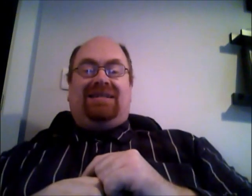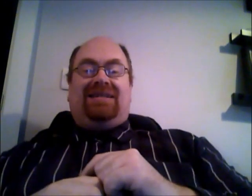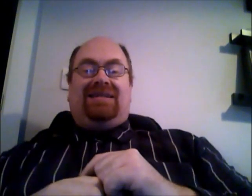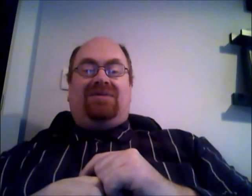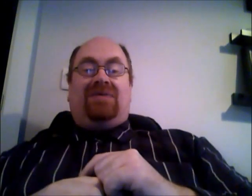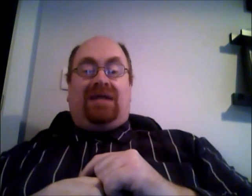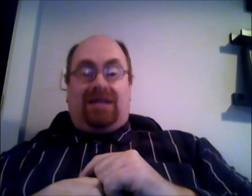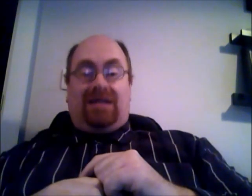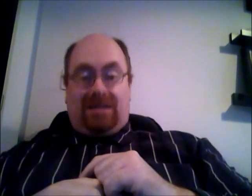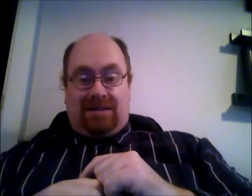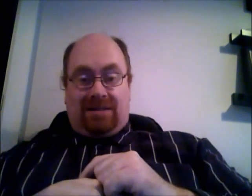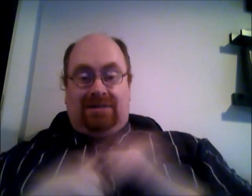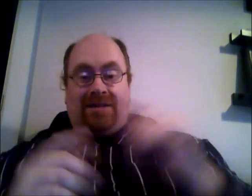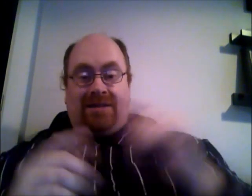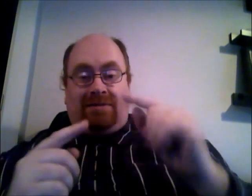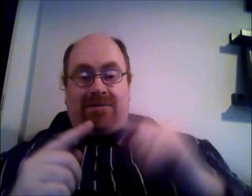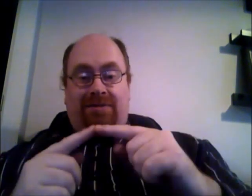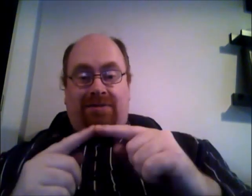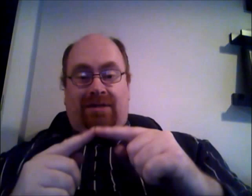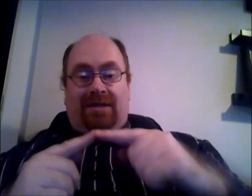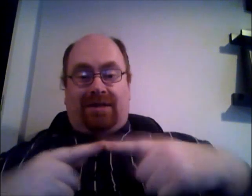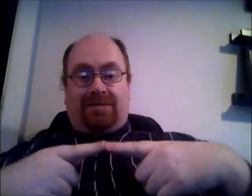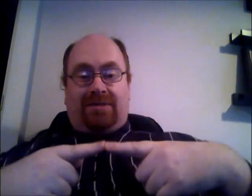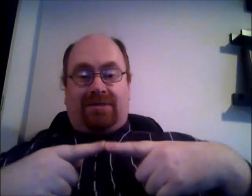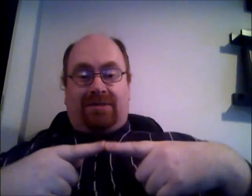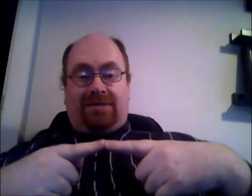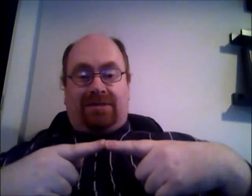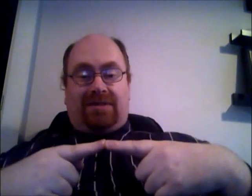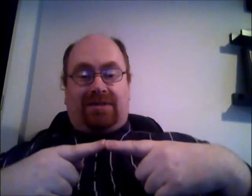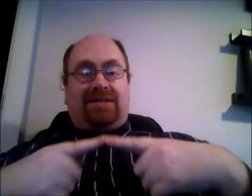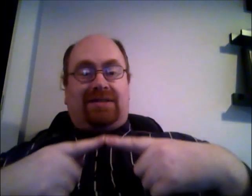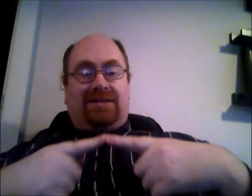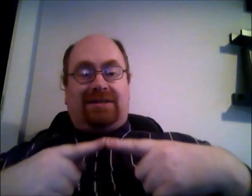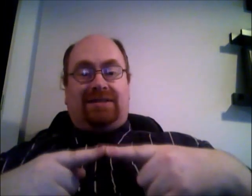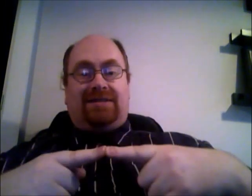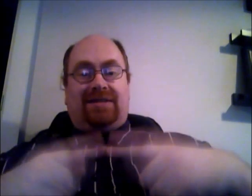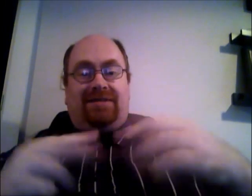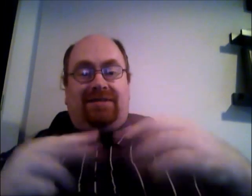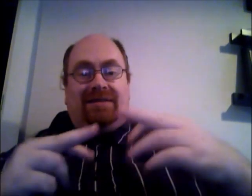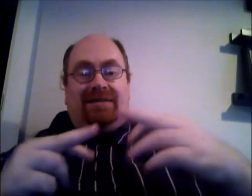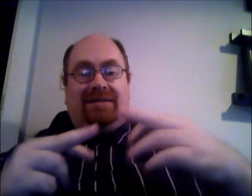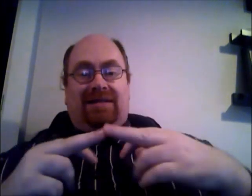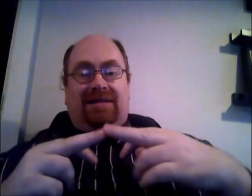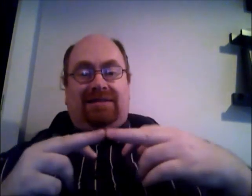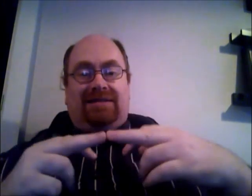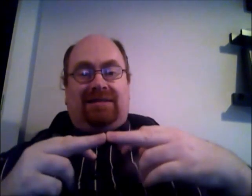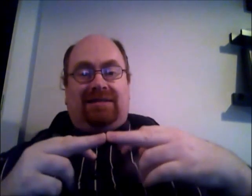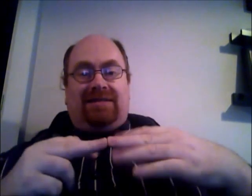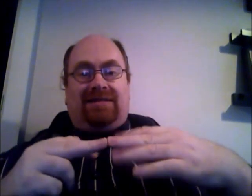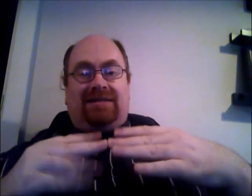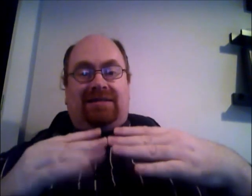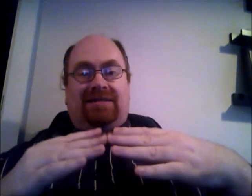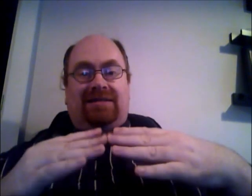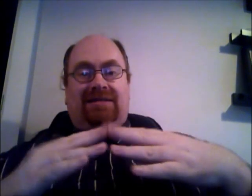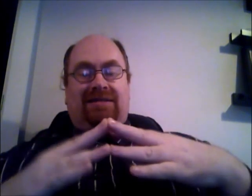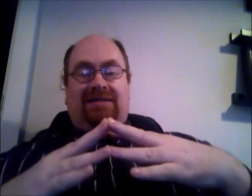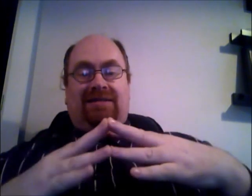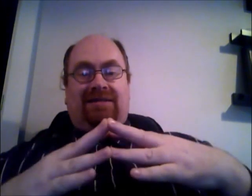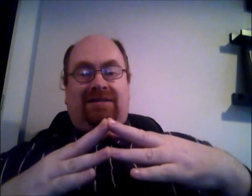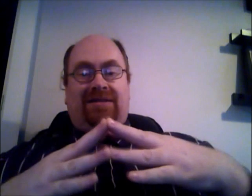blah so they removed our irish war or charges 36 years ago and you know and charges 31 years